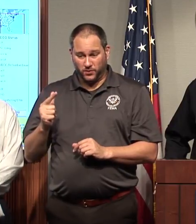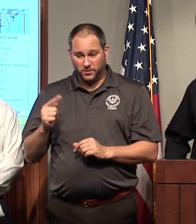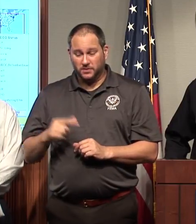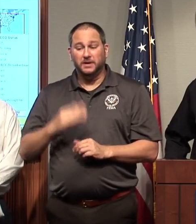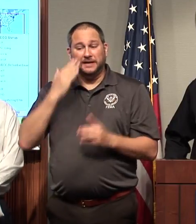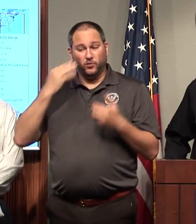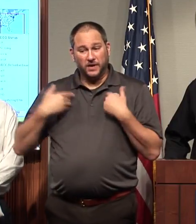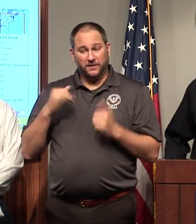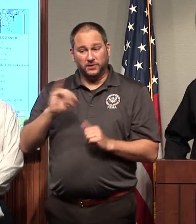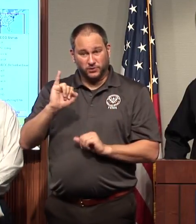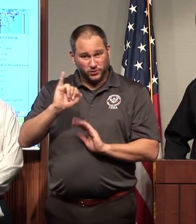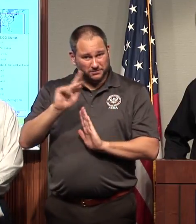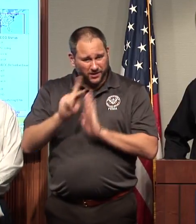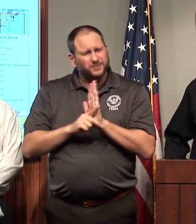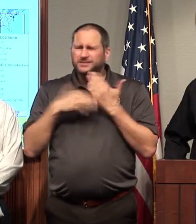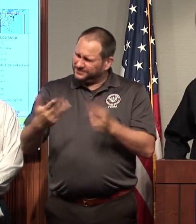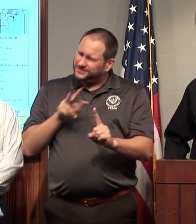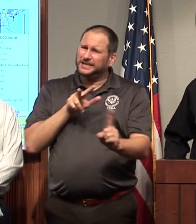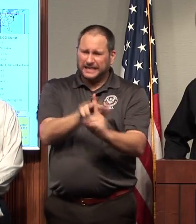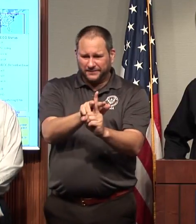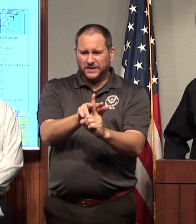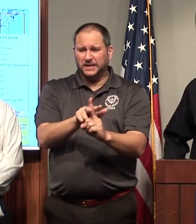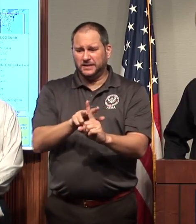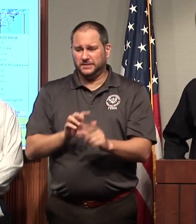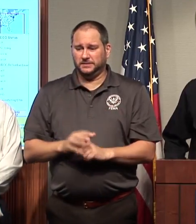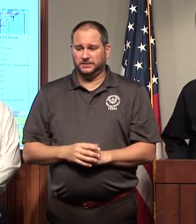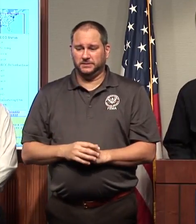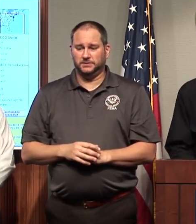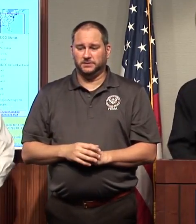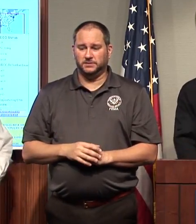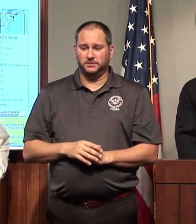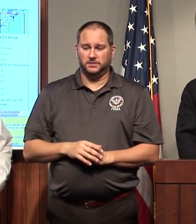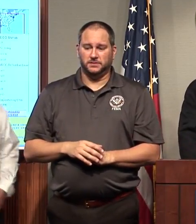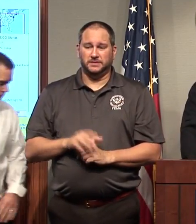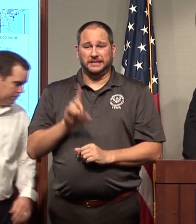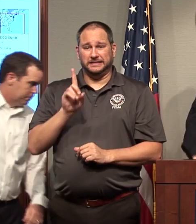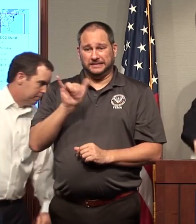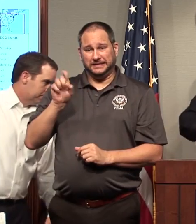disasterassistance.gov if you've been impacted as well. Thank you, folks.